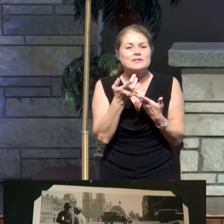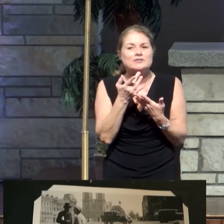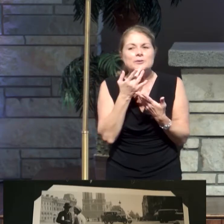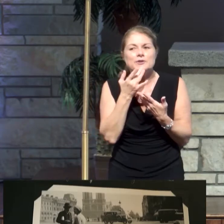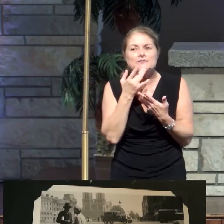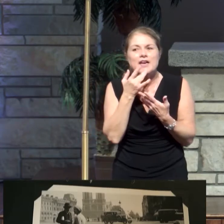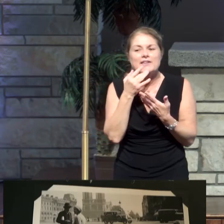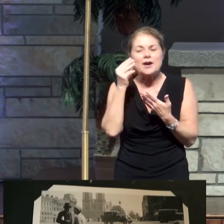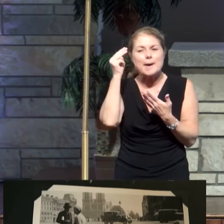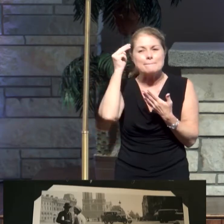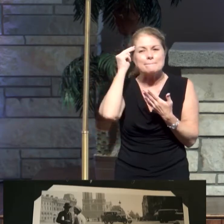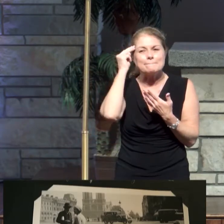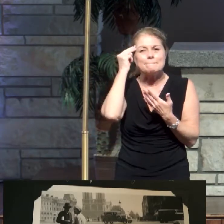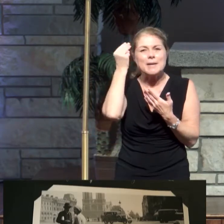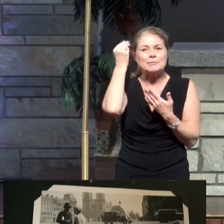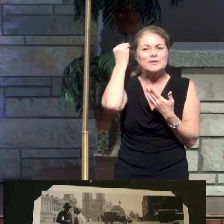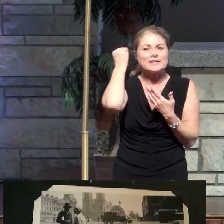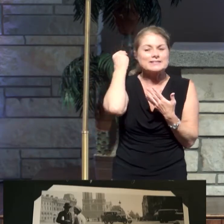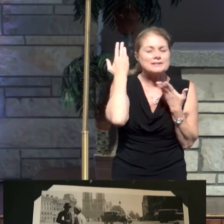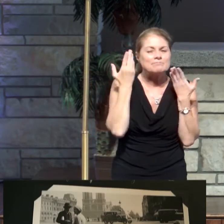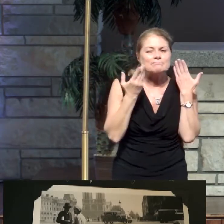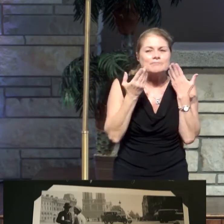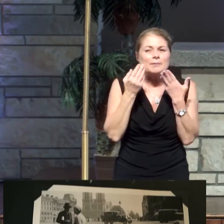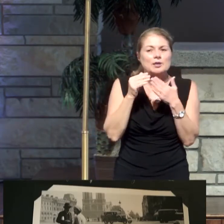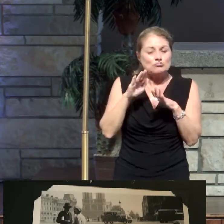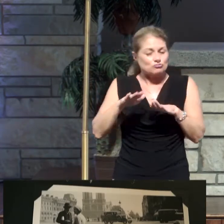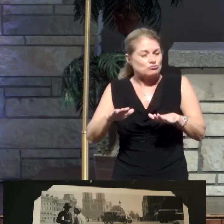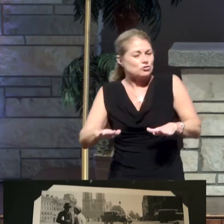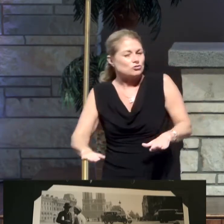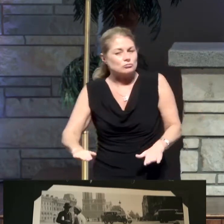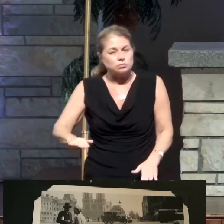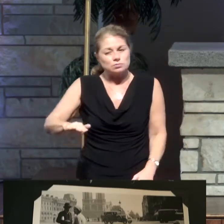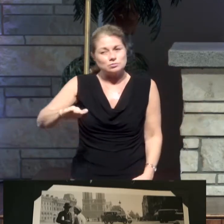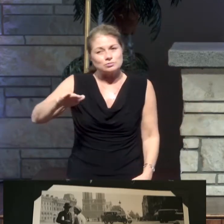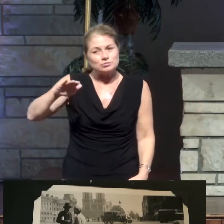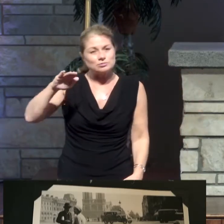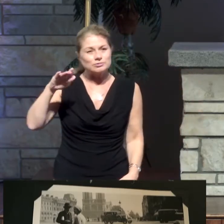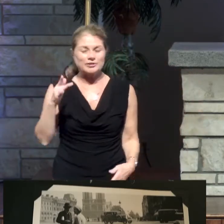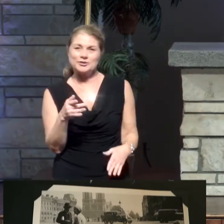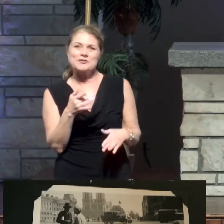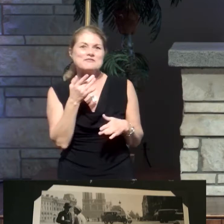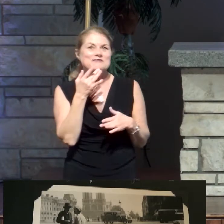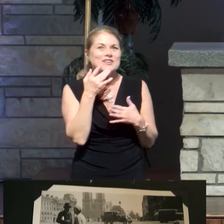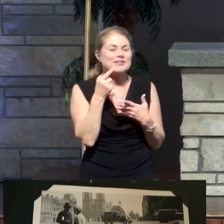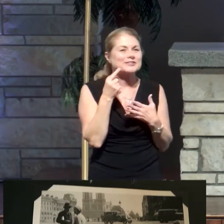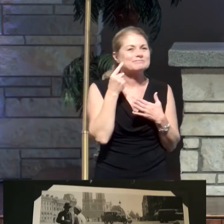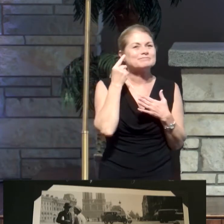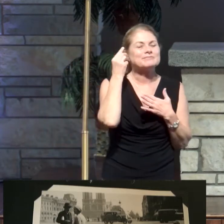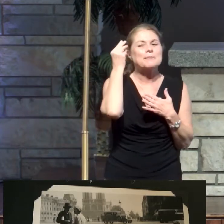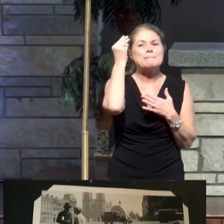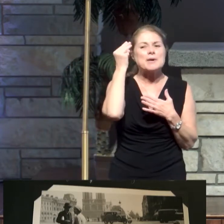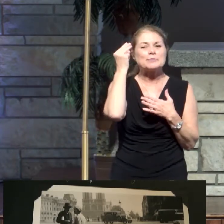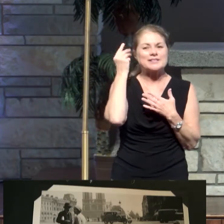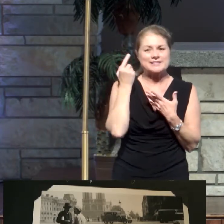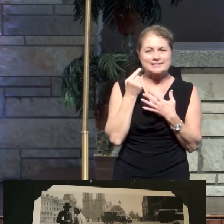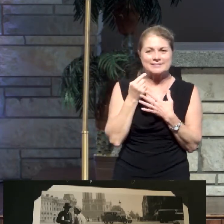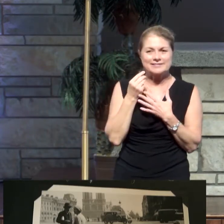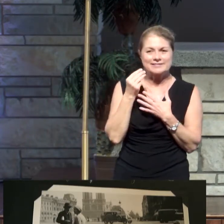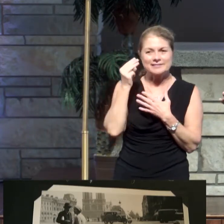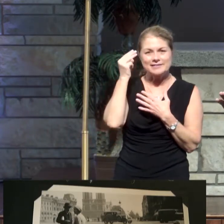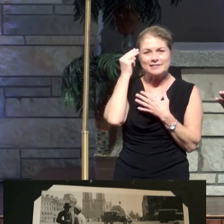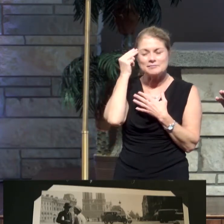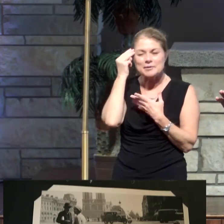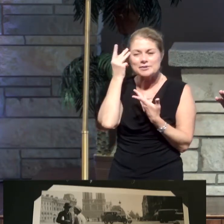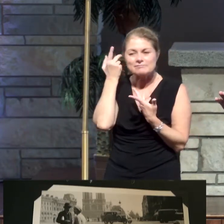What are some of your favorite, whether it be childhood memories, or just what are some of your favorite memories? I would venture to